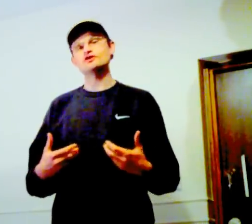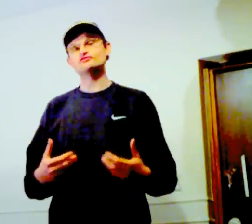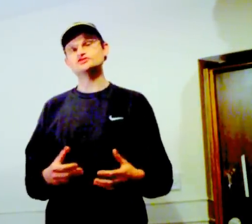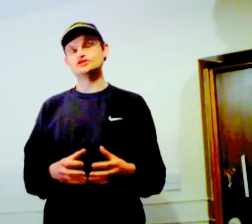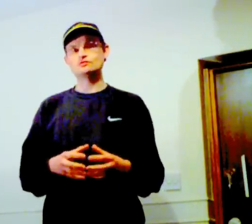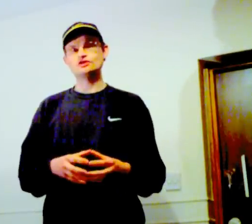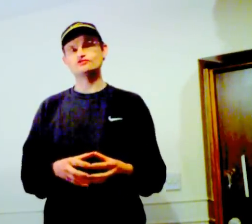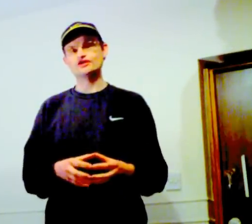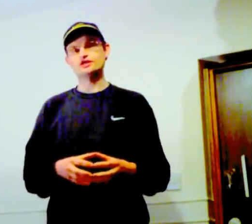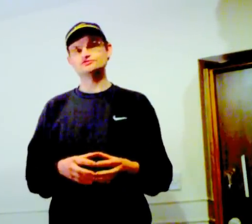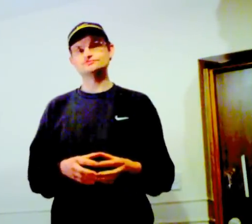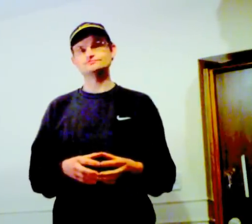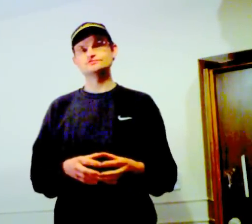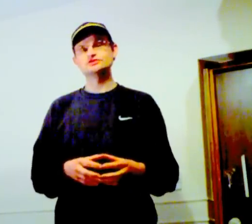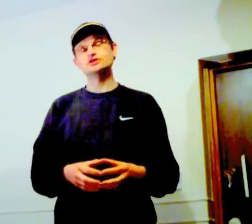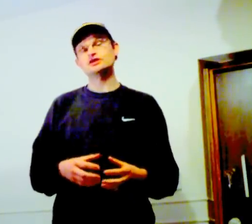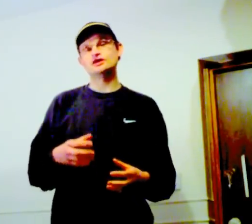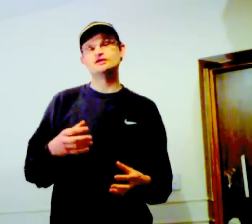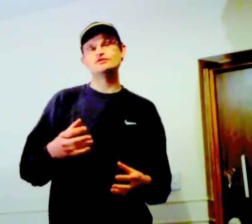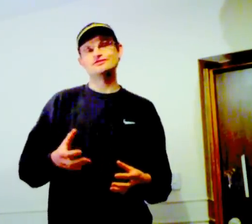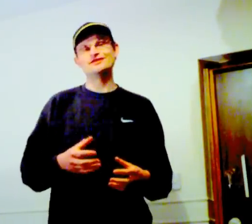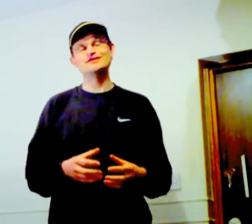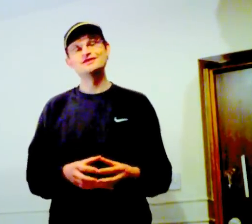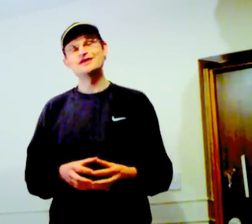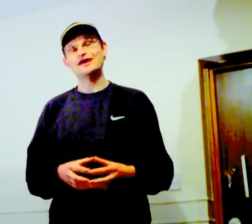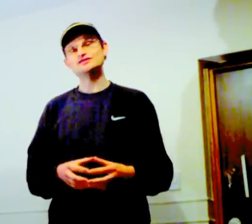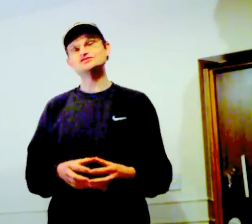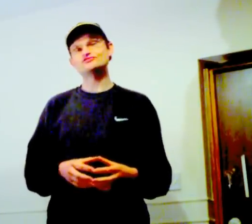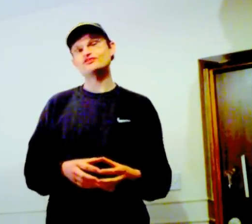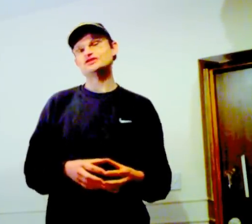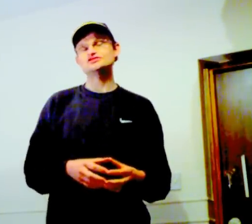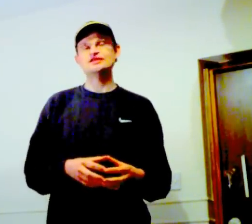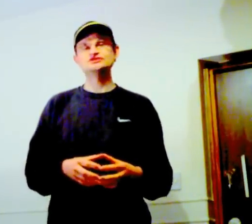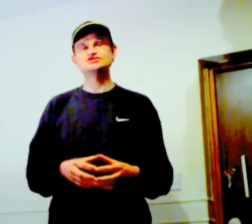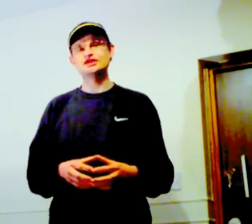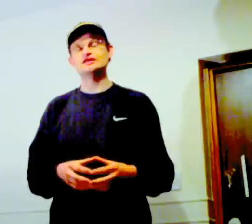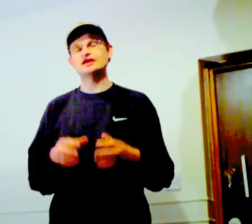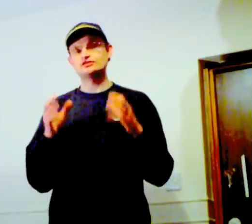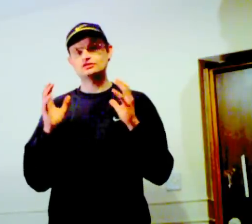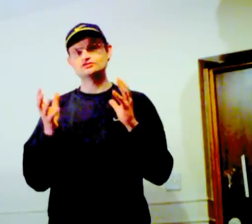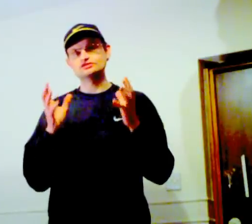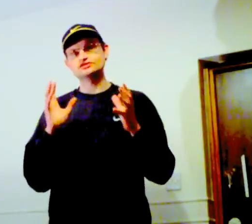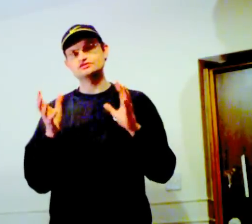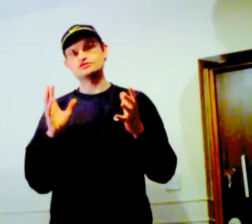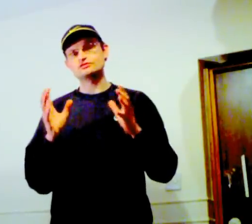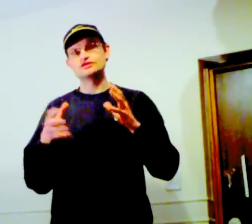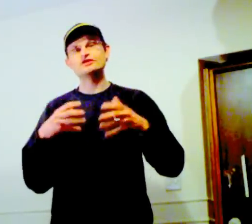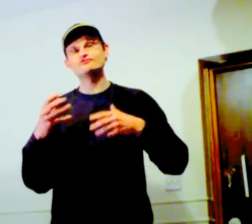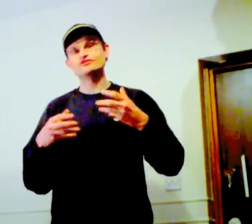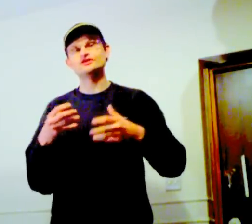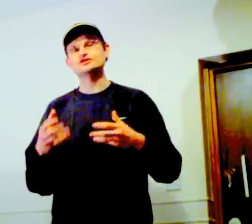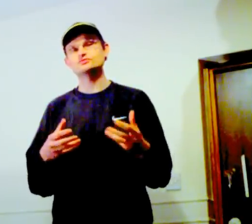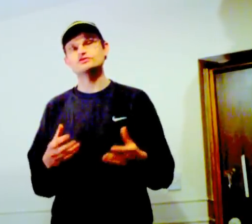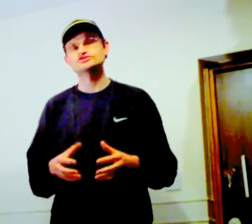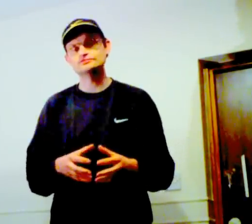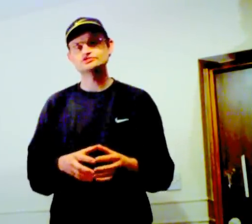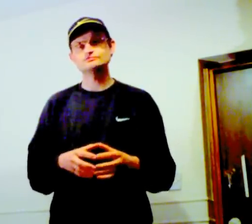quite physically well developed. And as his face and his skin did not give the, as it were, the symptoms